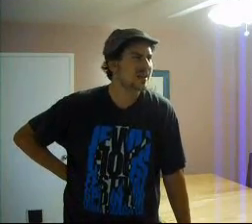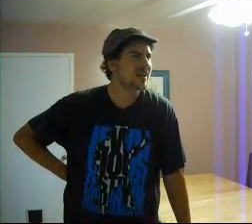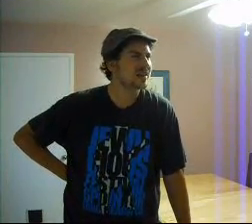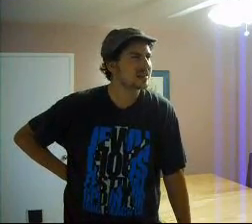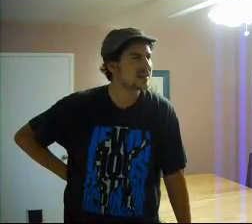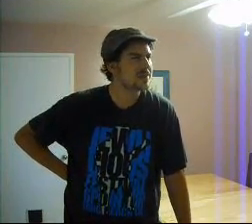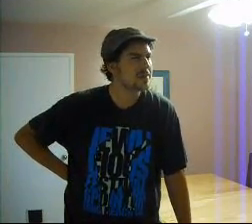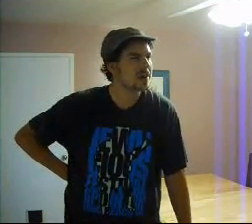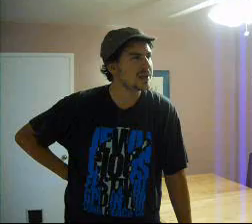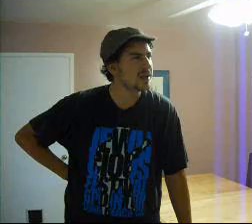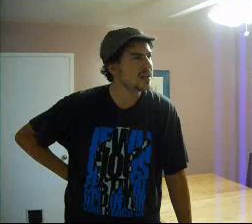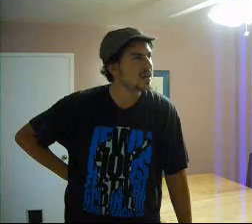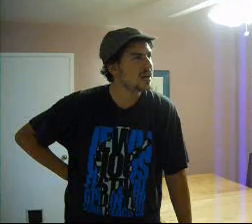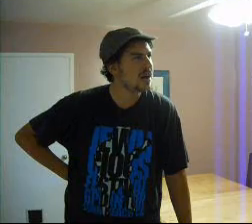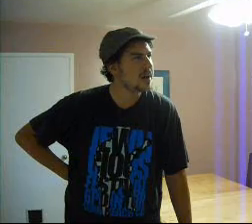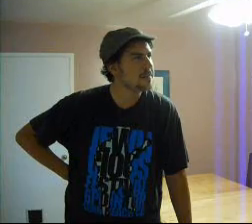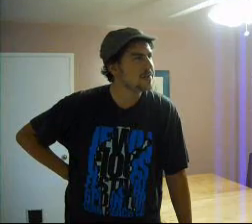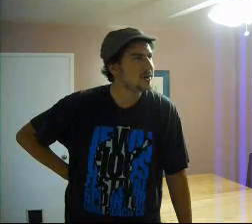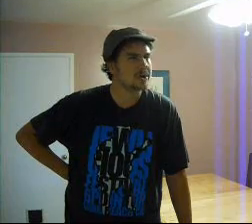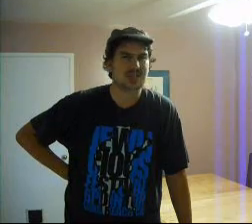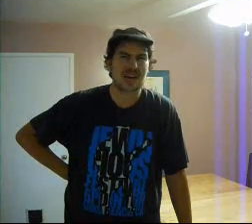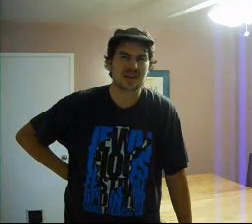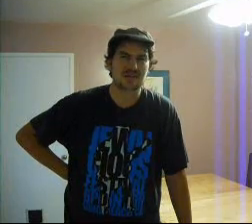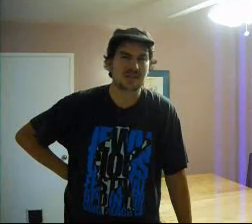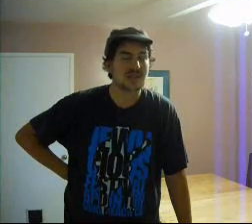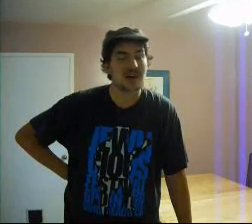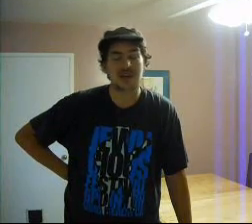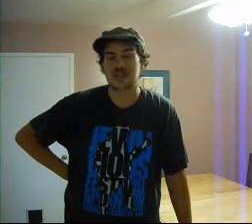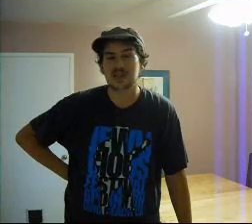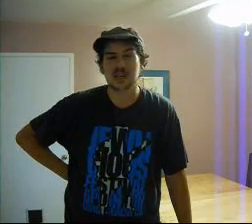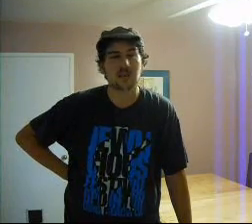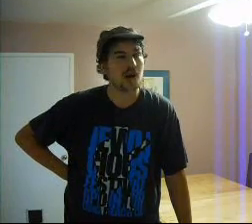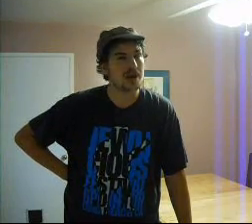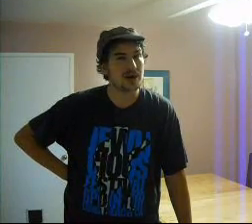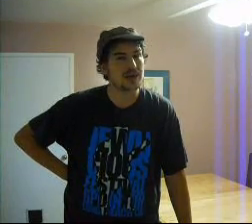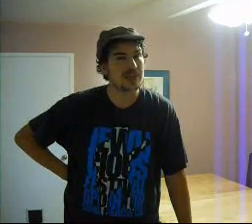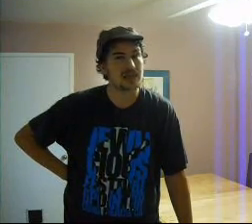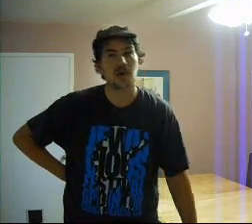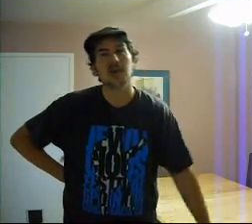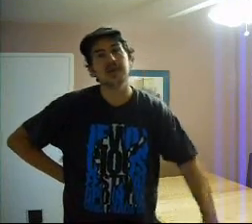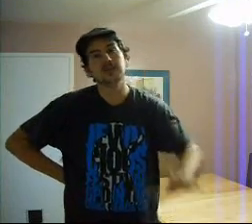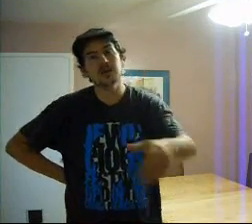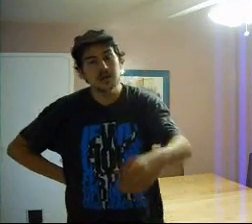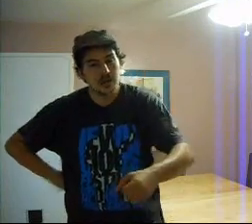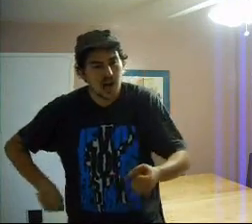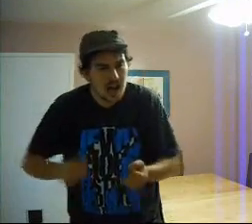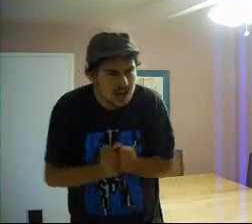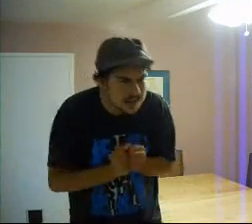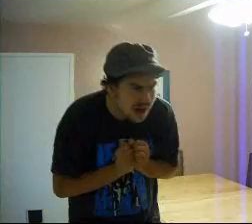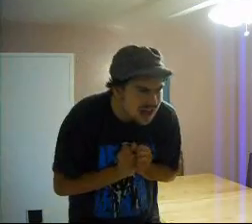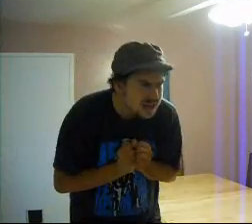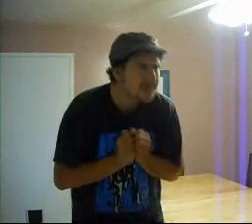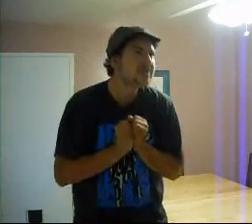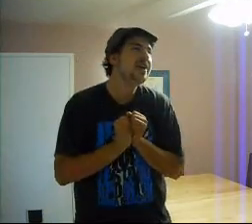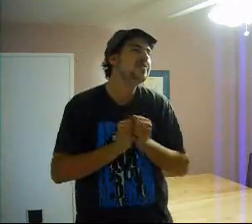Give me a break. Um. O'Shanos. Seriously. I'm walking around O'Shanos. All I know is. O'Shanos. And then like.